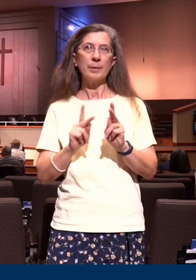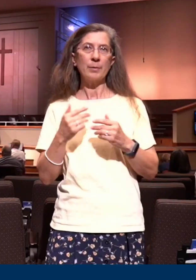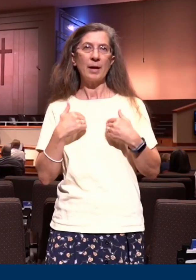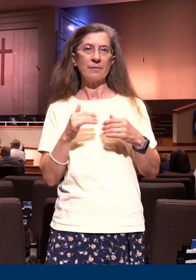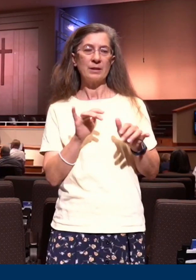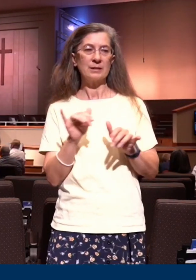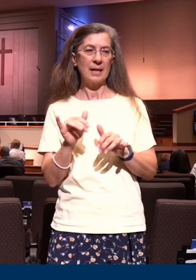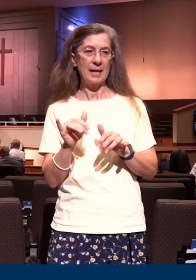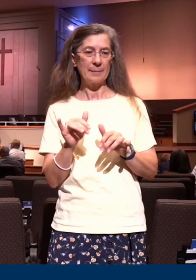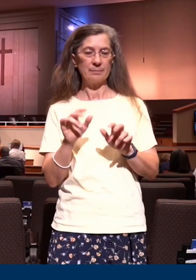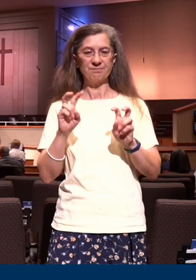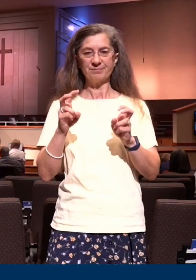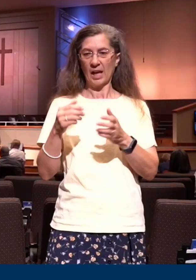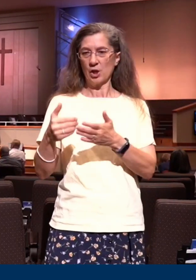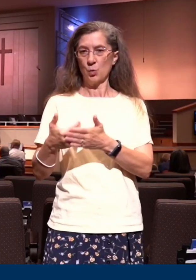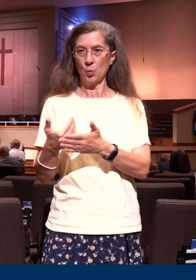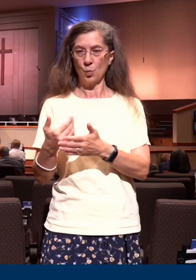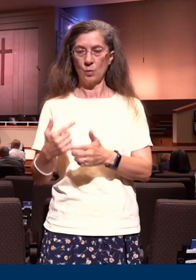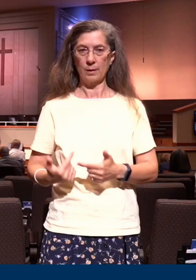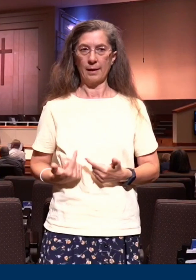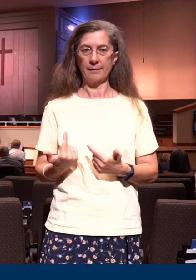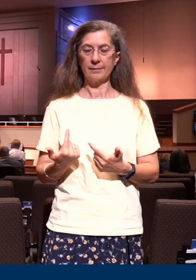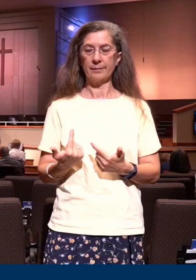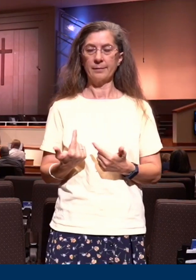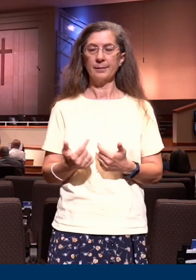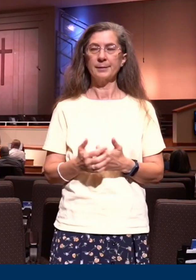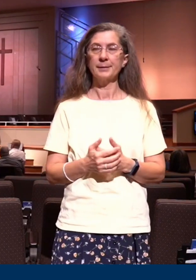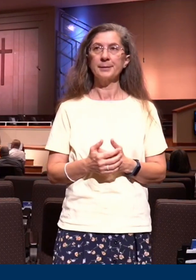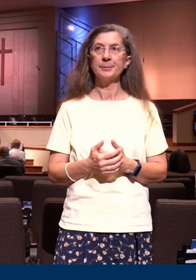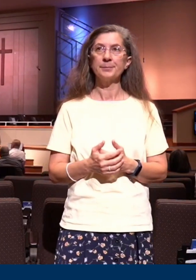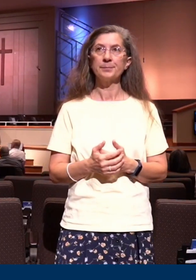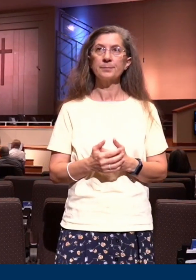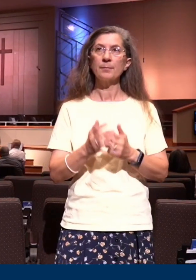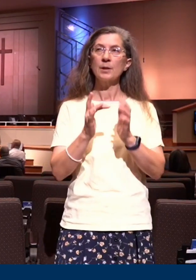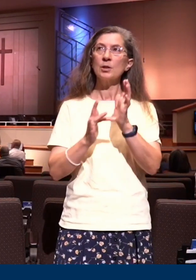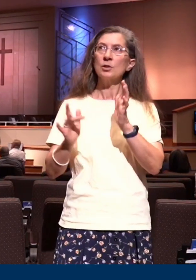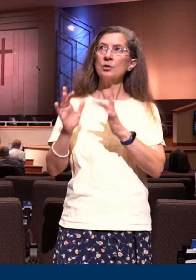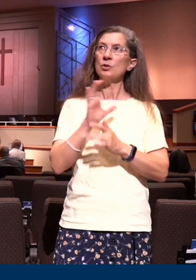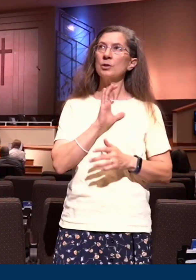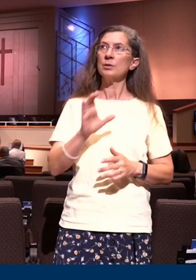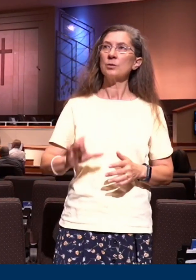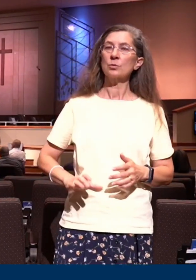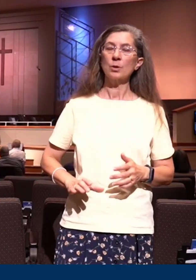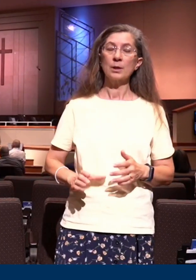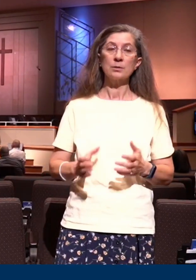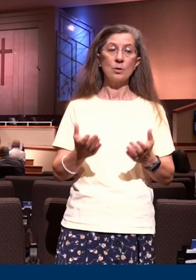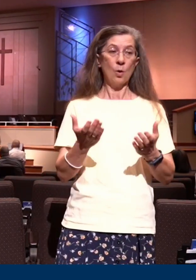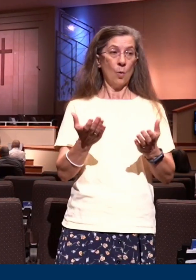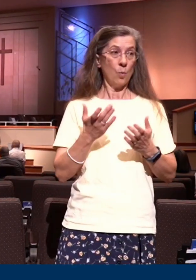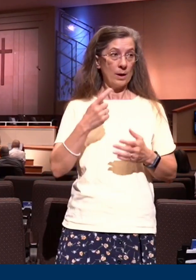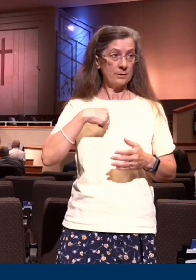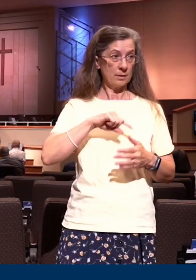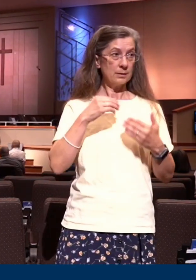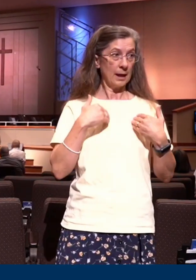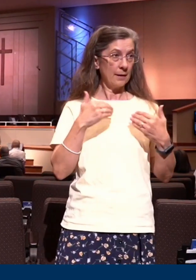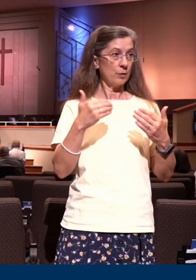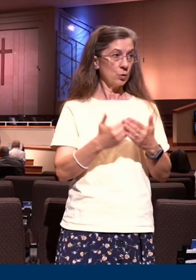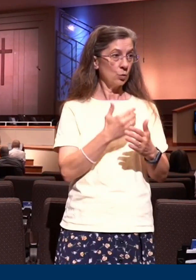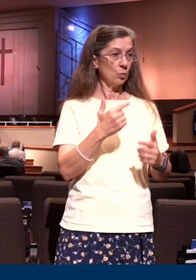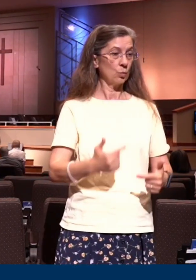tonight, I want you to notice that the new life is what Jesus Christ designed for you and for me. Let's look first of all at